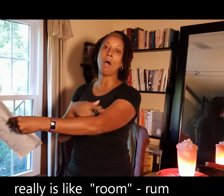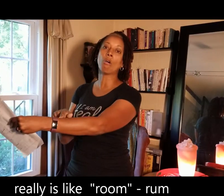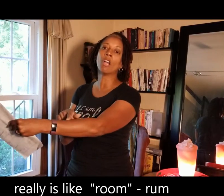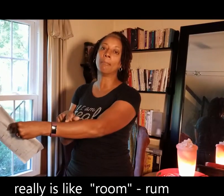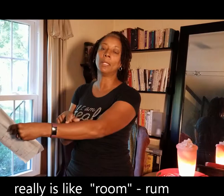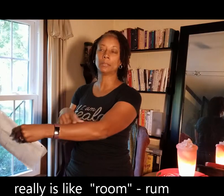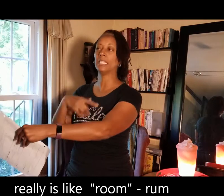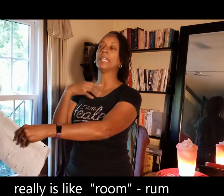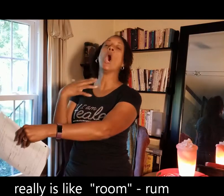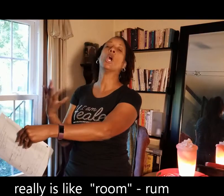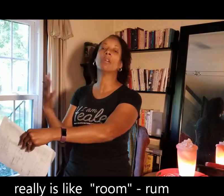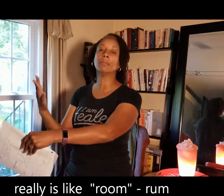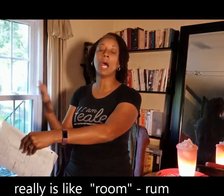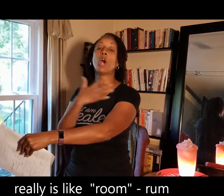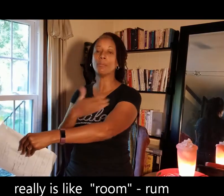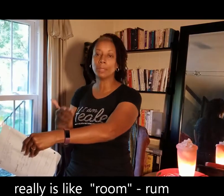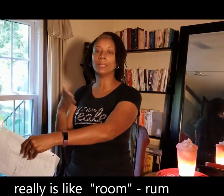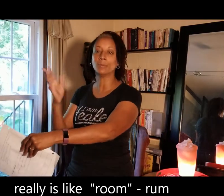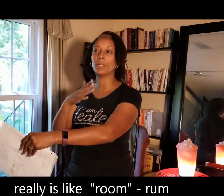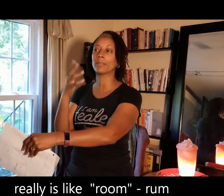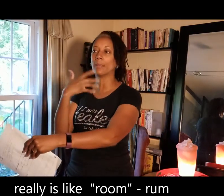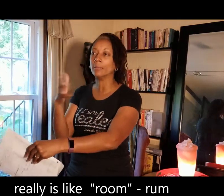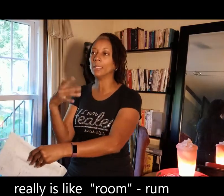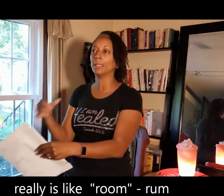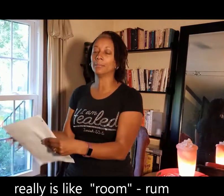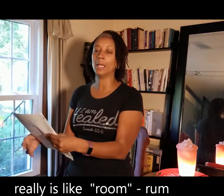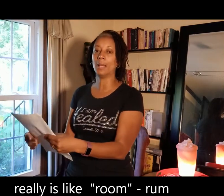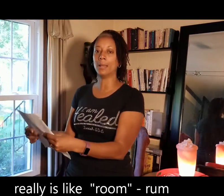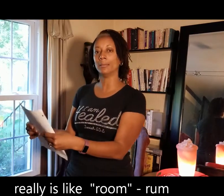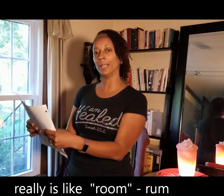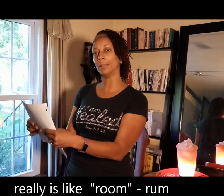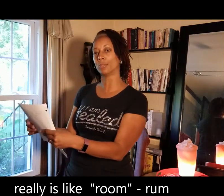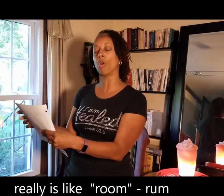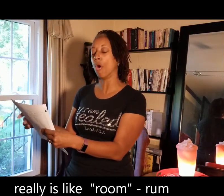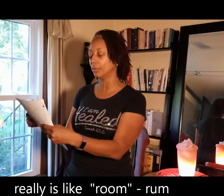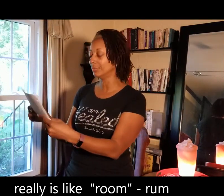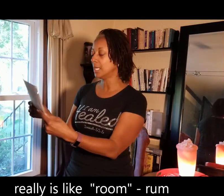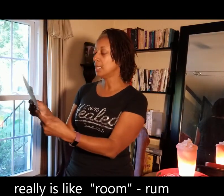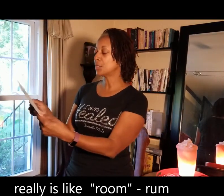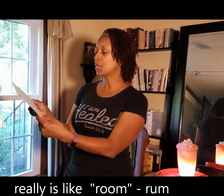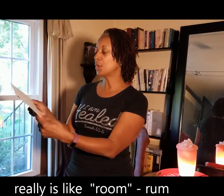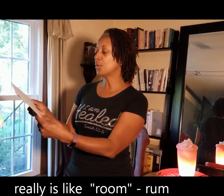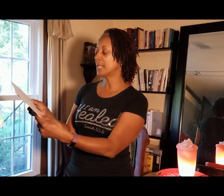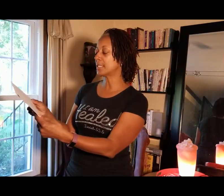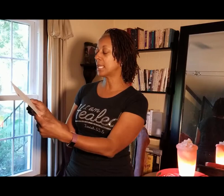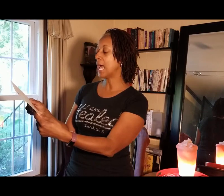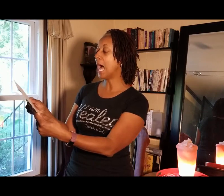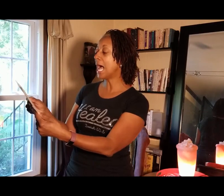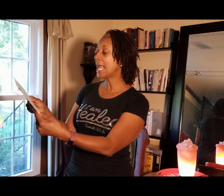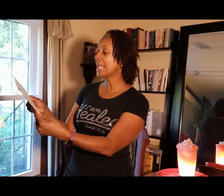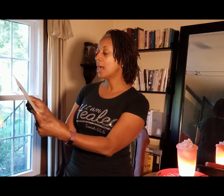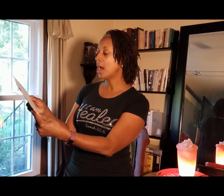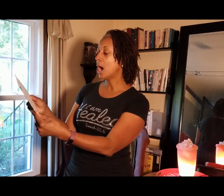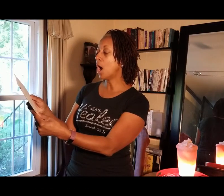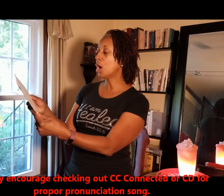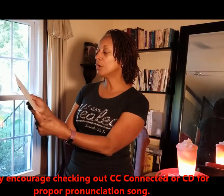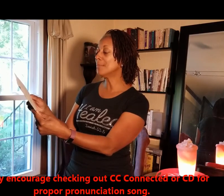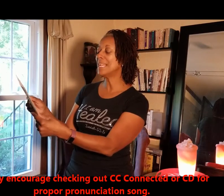arum, saying arum, arum with, uh, a drawl. So it's I, arum,